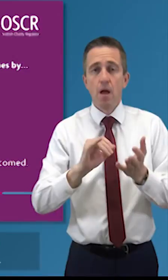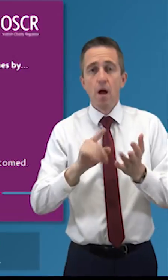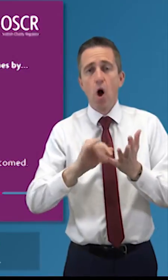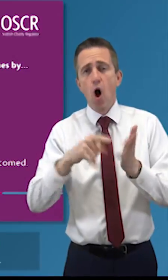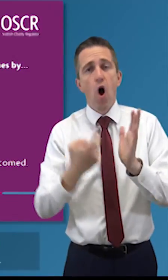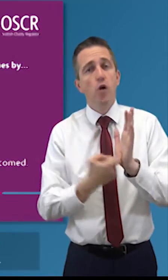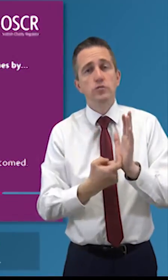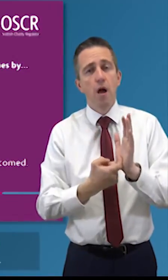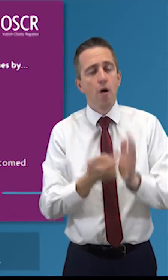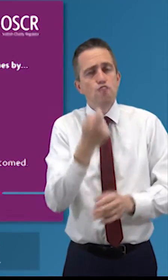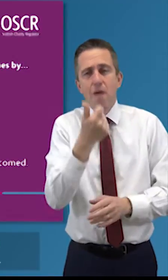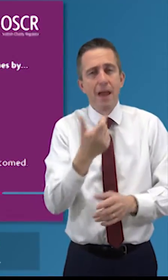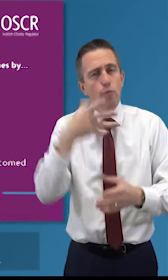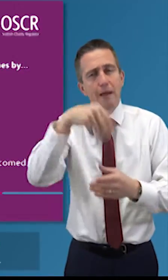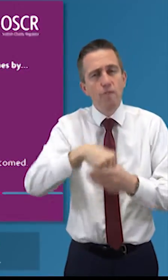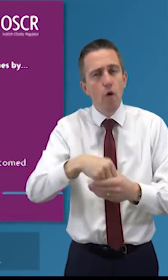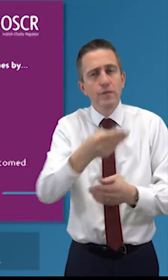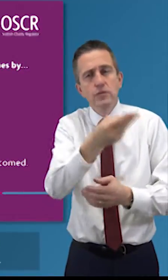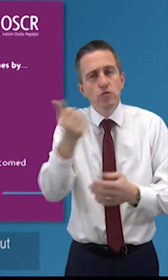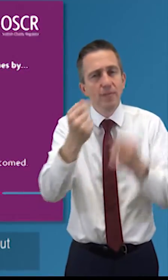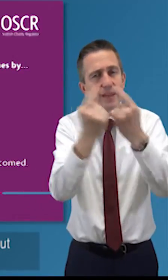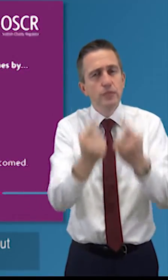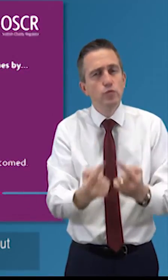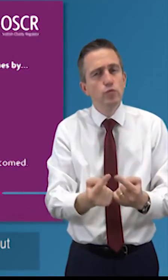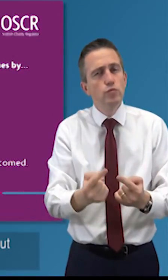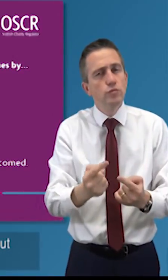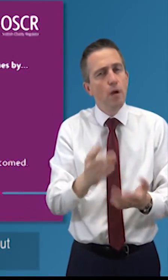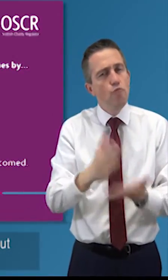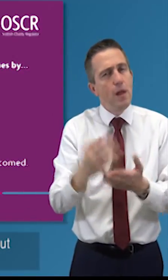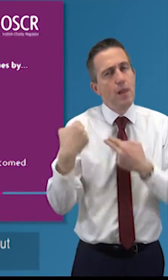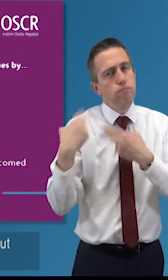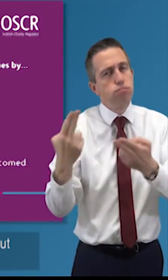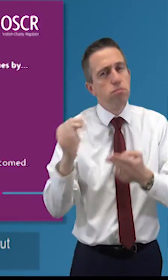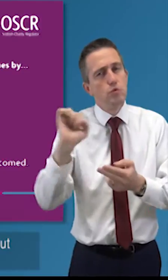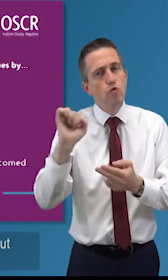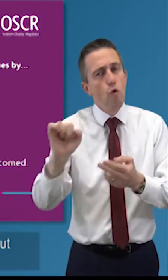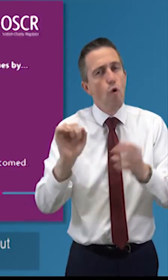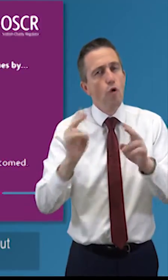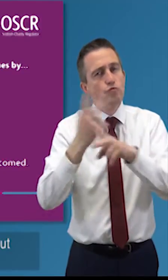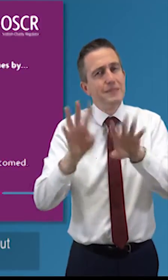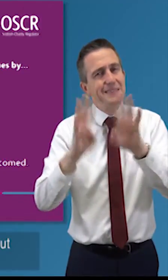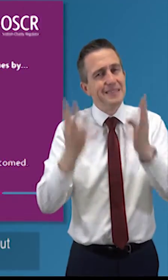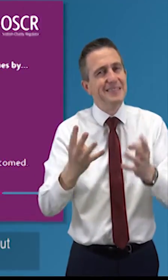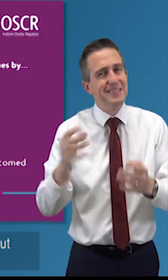for us to deal with and we are probably less likely to get involved in that that's primarily for charity trustees to think about